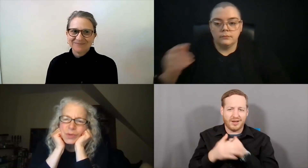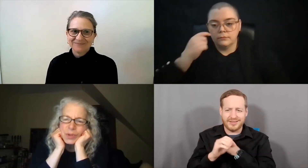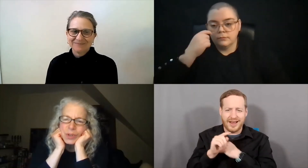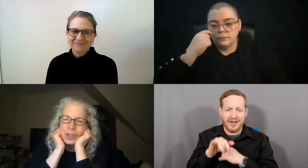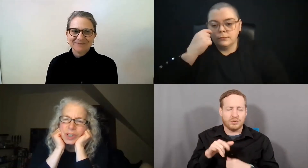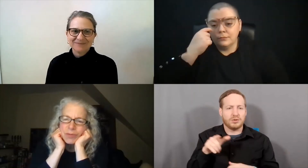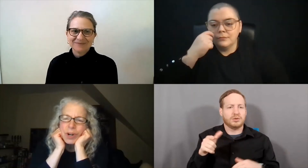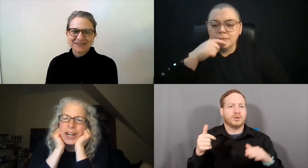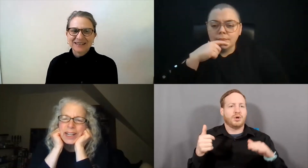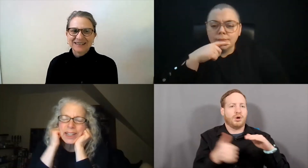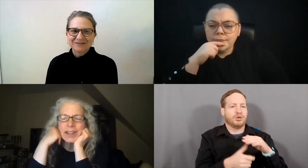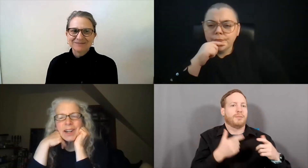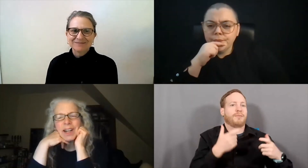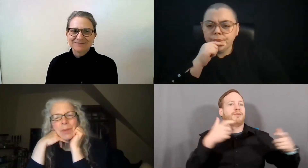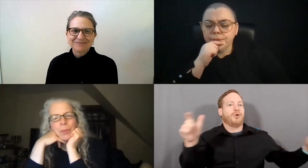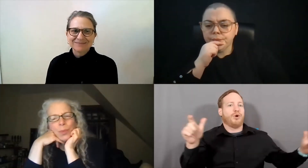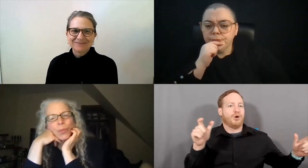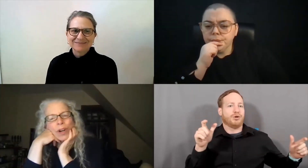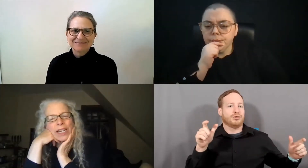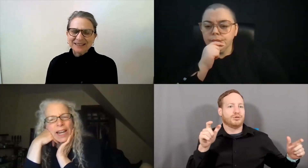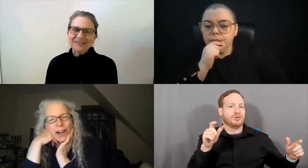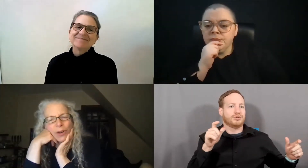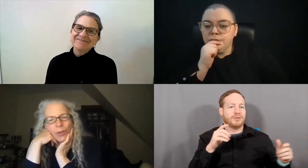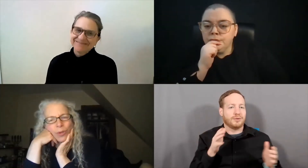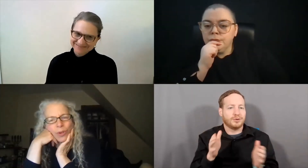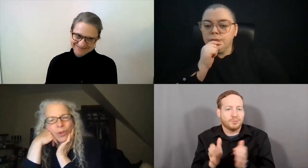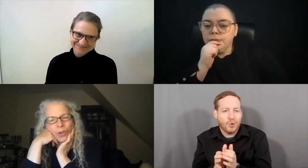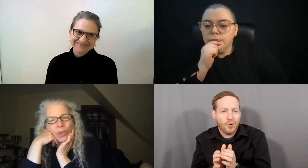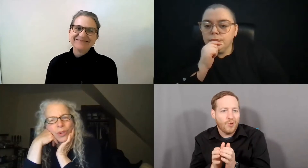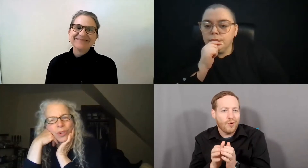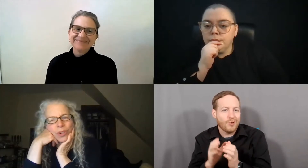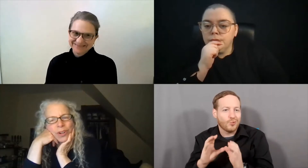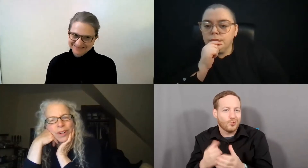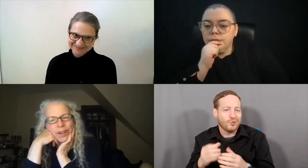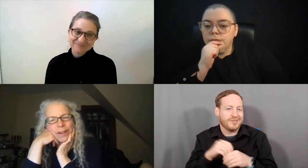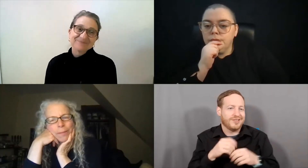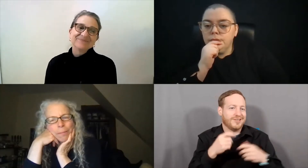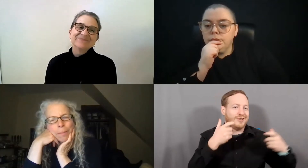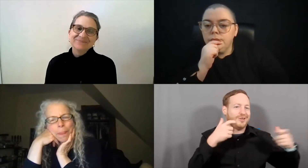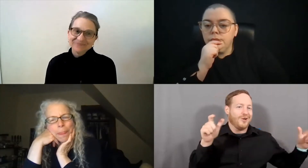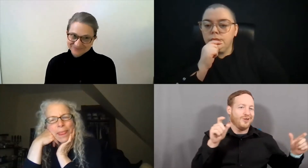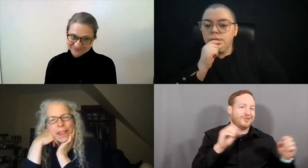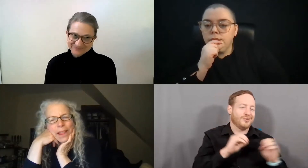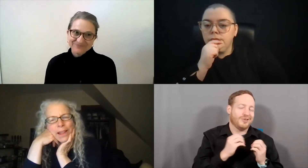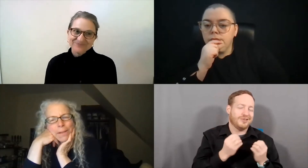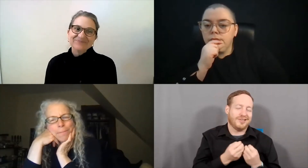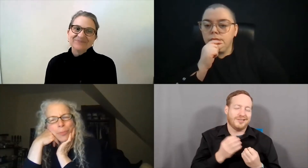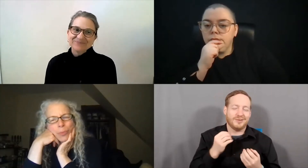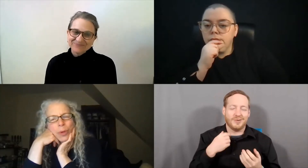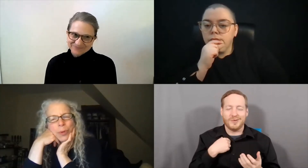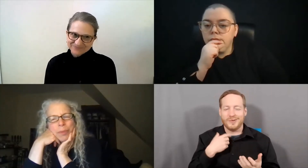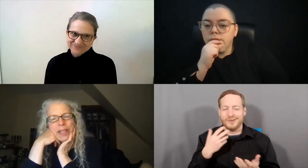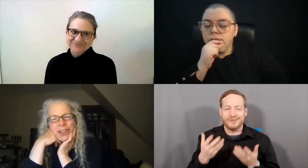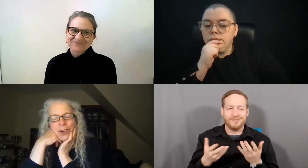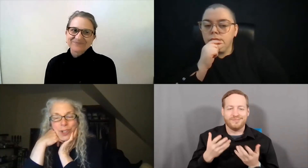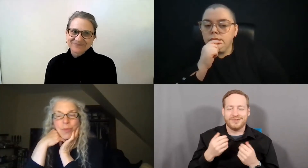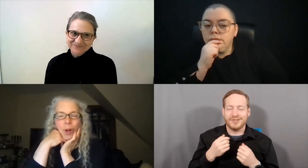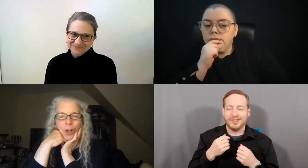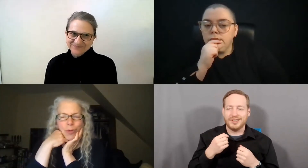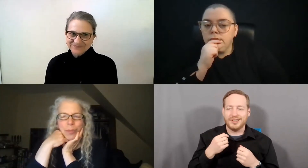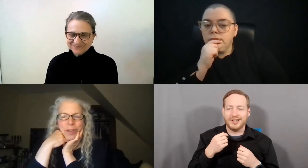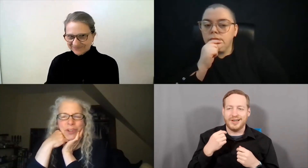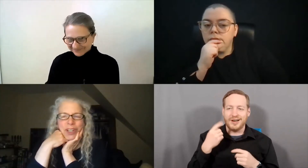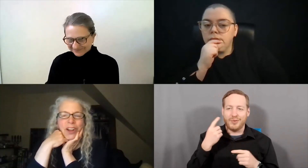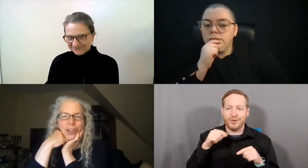Because Rhode Island, I mean, right now, we would be, you know, a